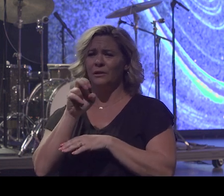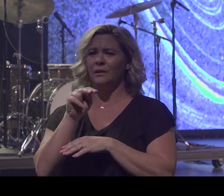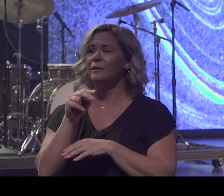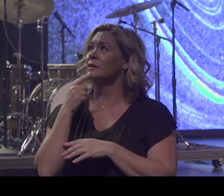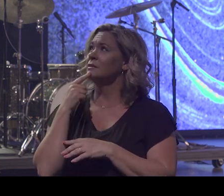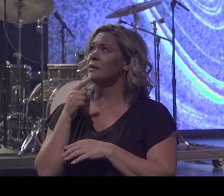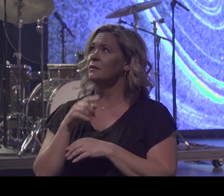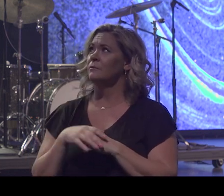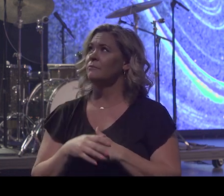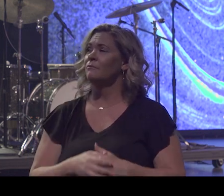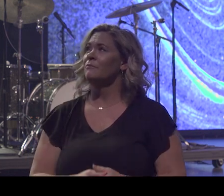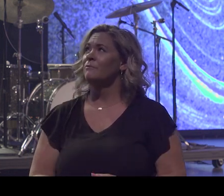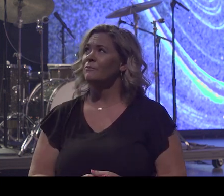like, man, you're a preacher.